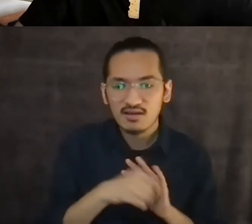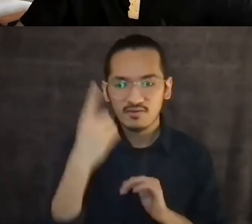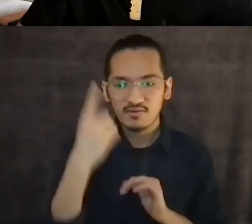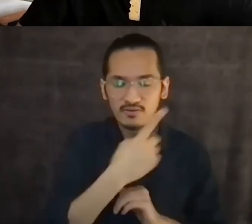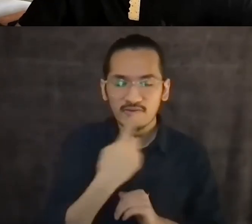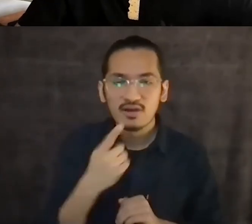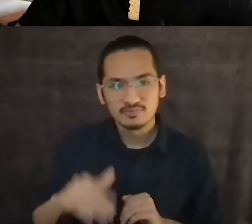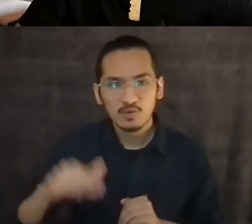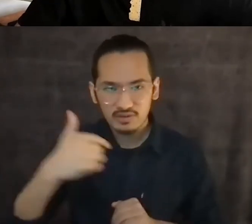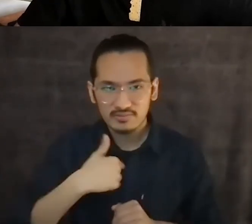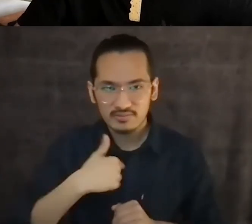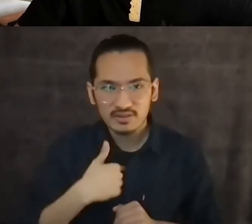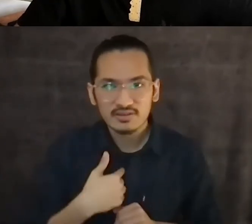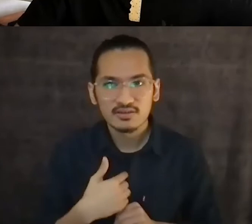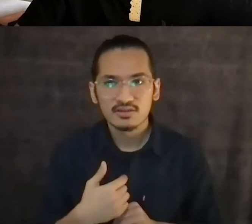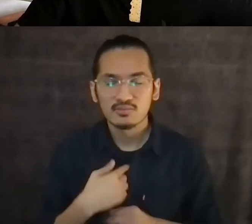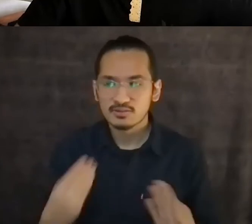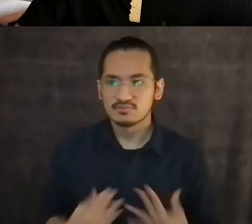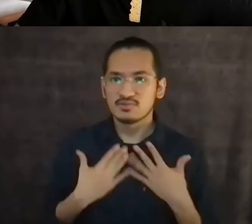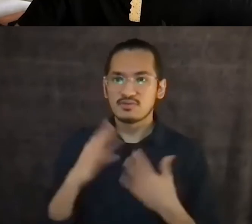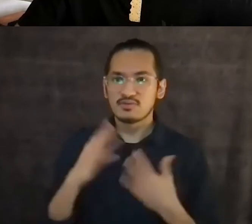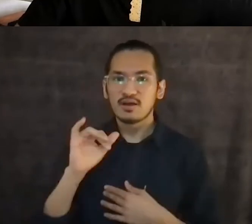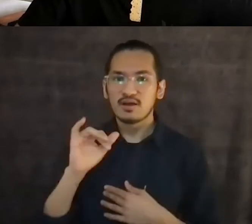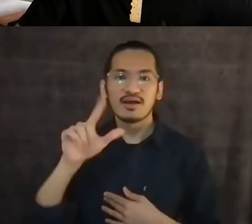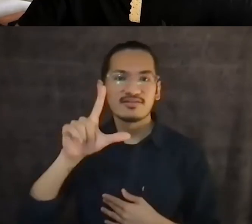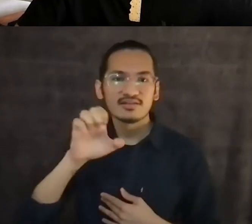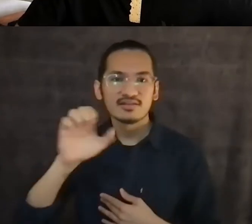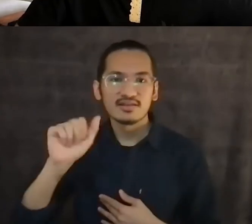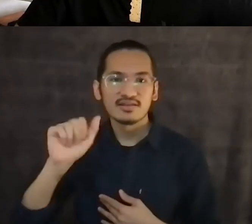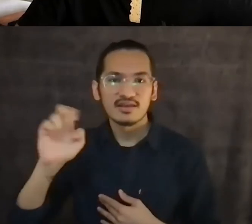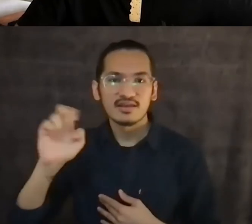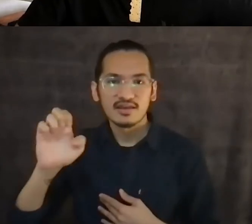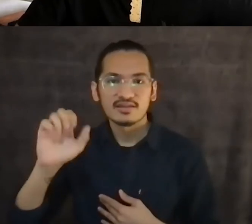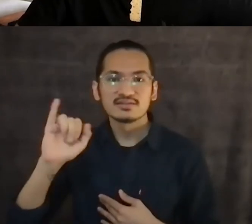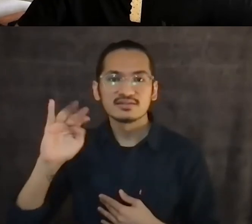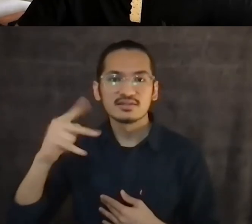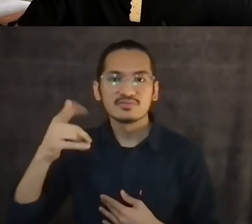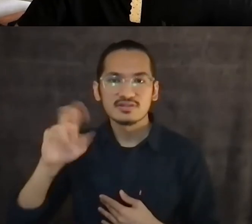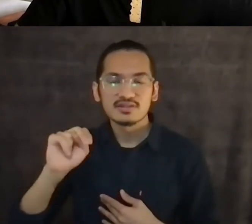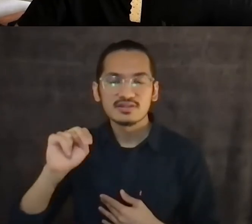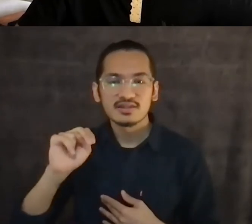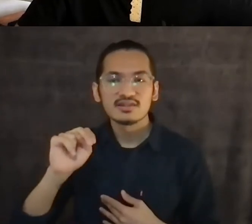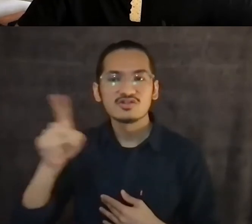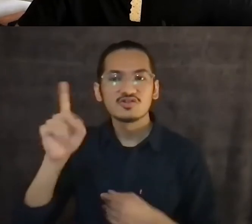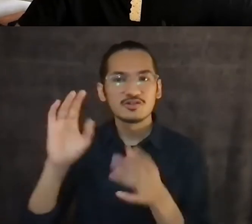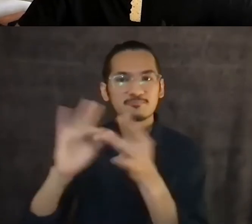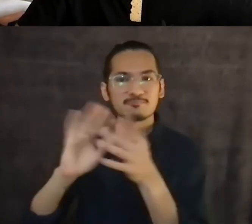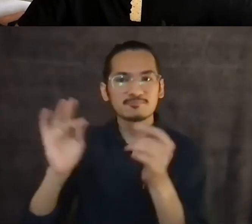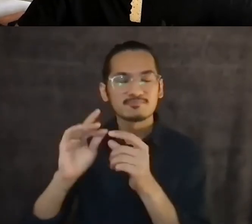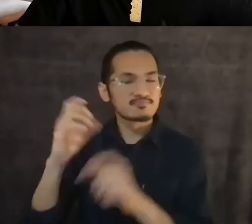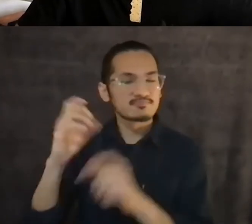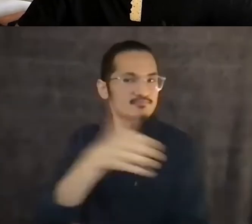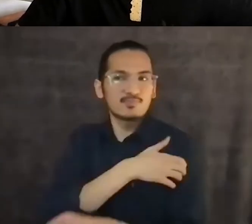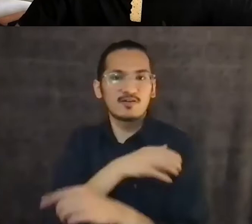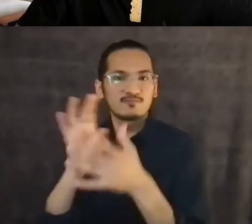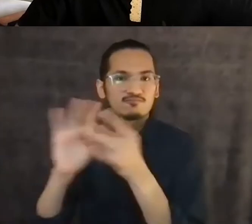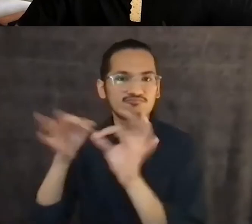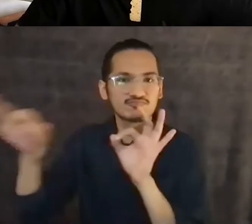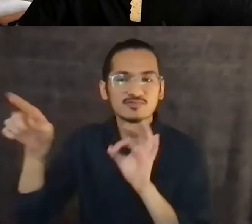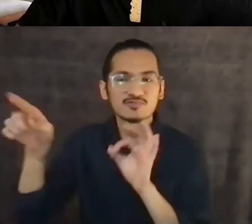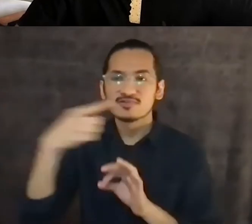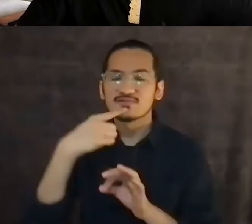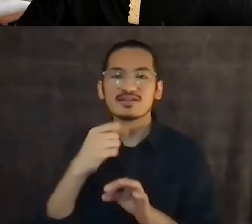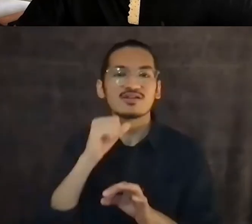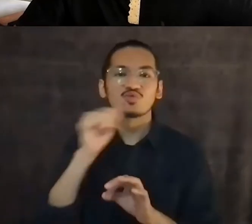like Leanne Simpson, who's always calling us to like not side with the colonizer. And when we put any kind of value